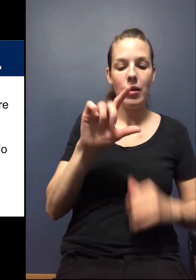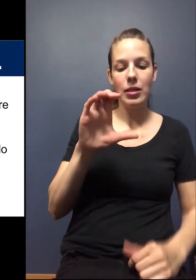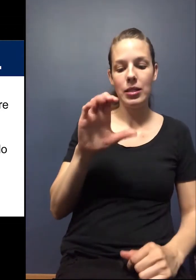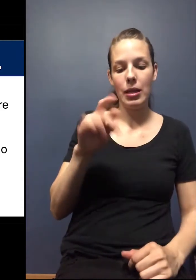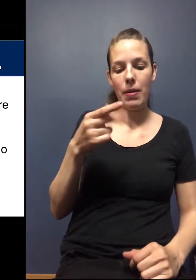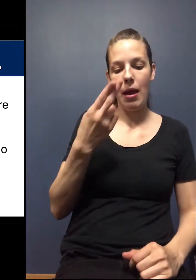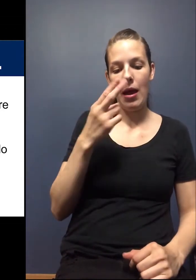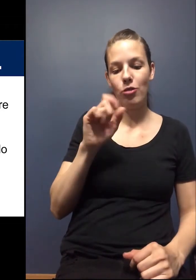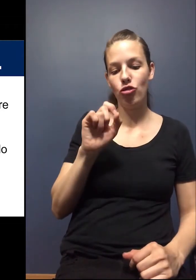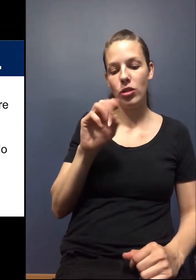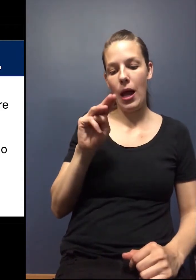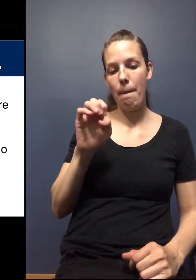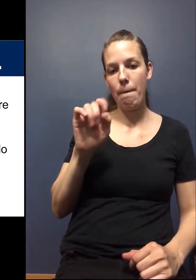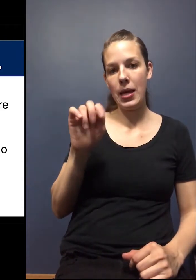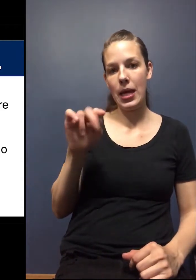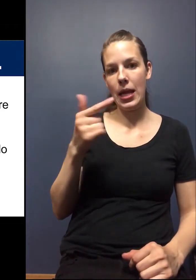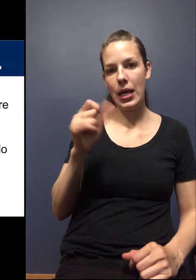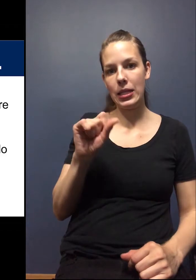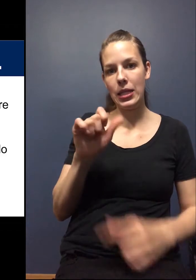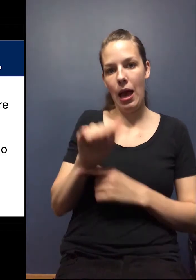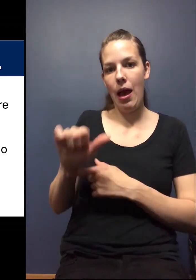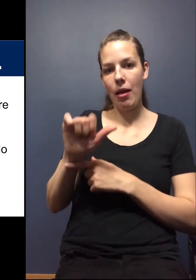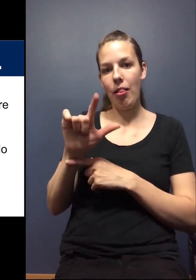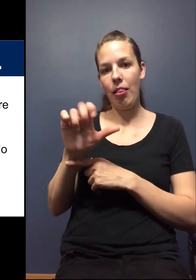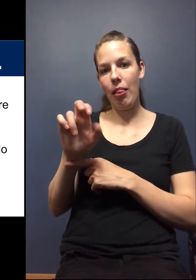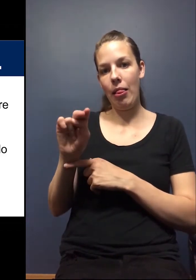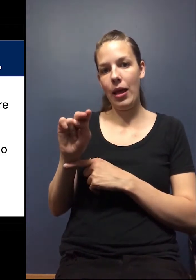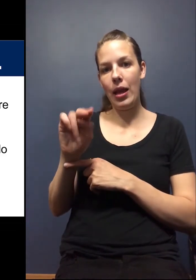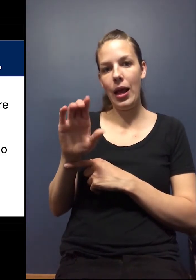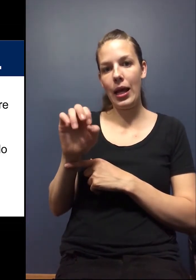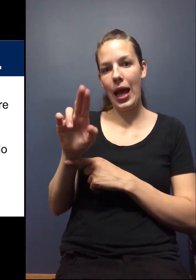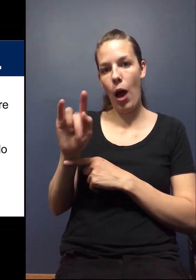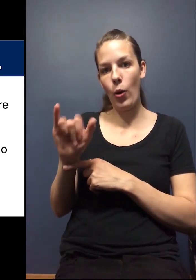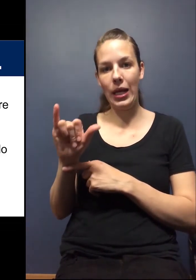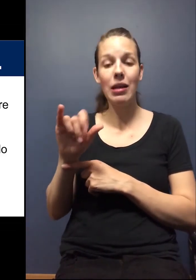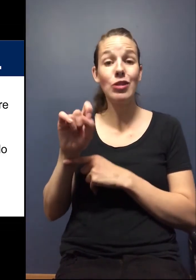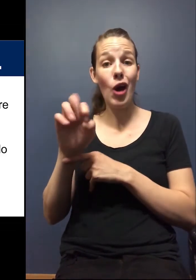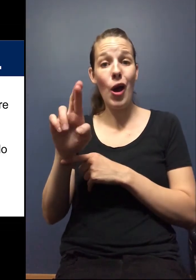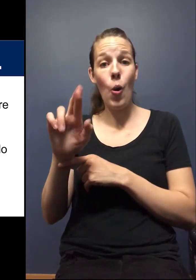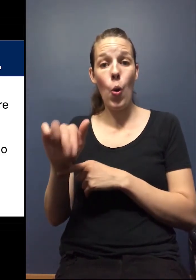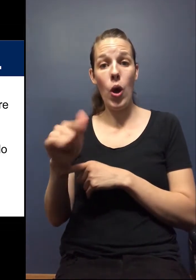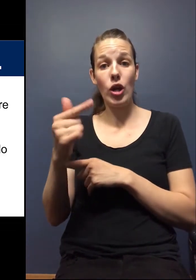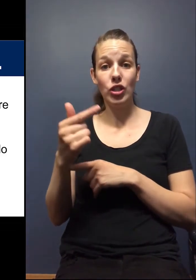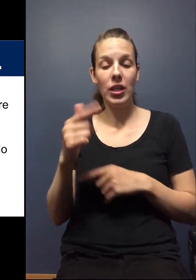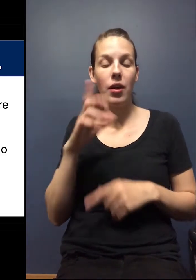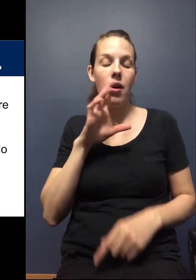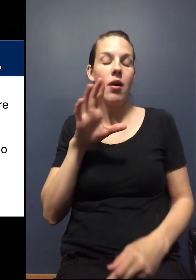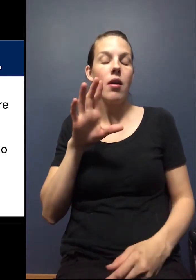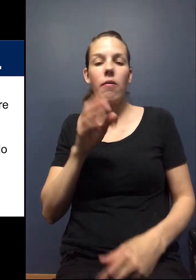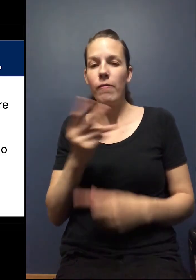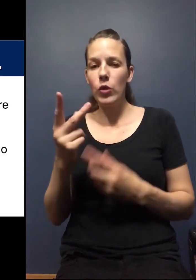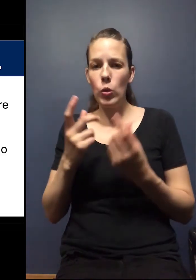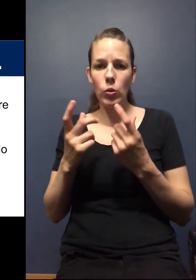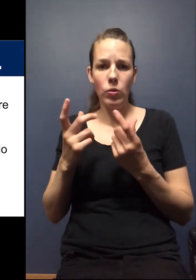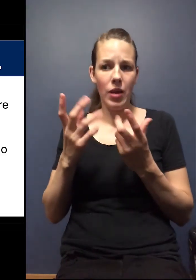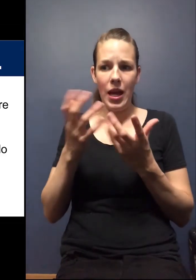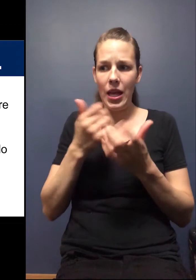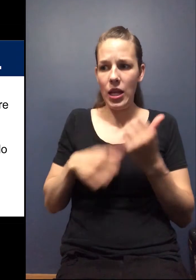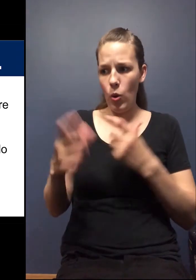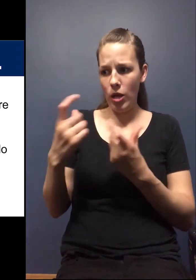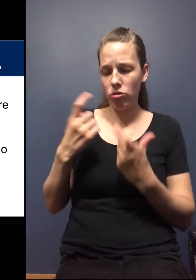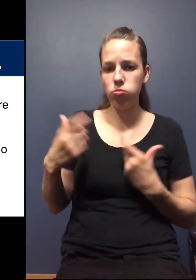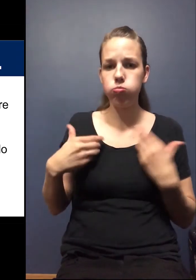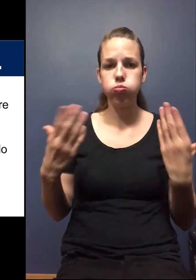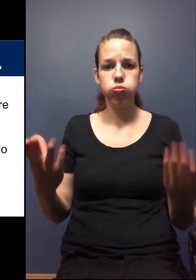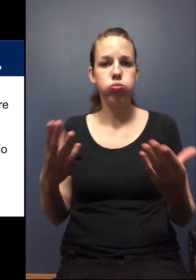.meetings at linkcounty.org. Um, if any, any questions come in, in, in the next few minutes or so, I'll go ahead and take